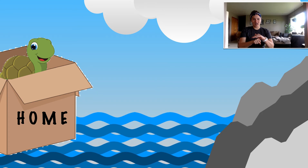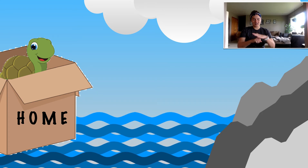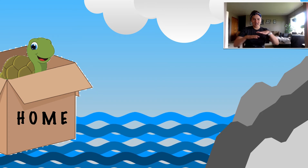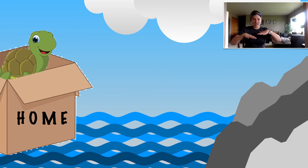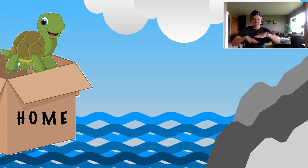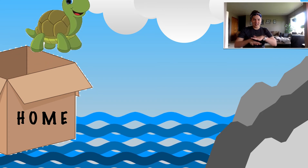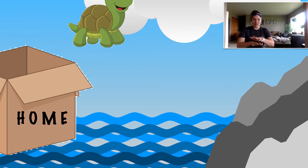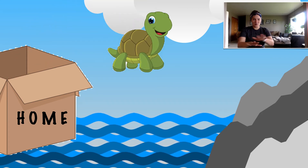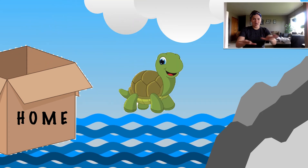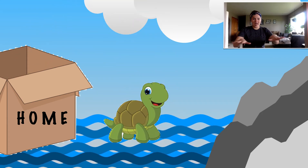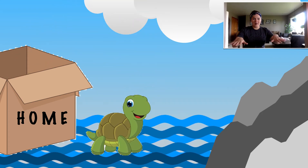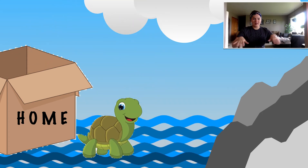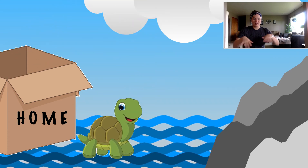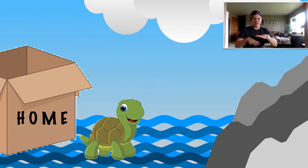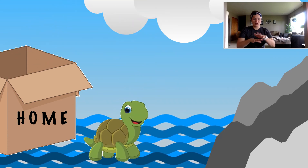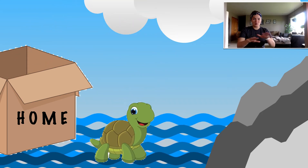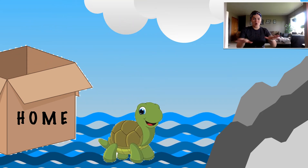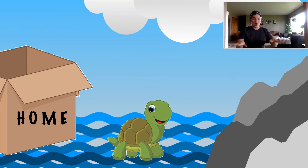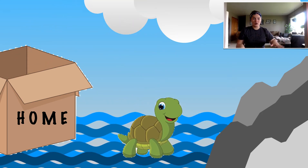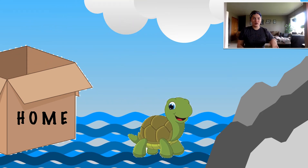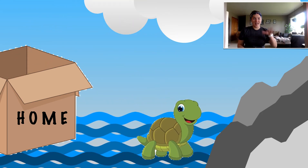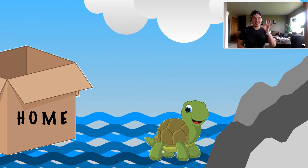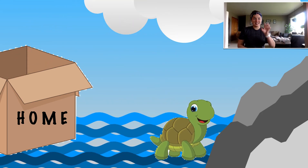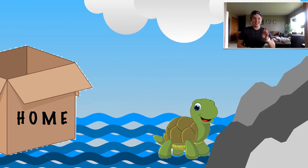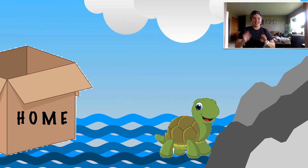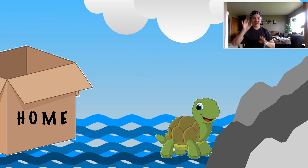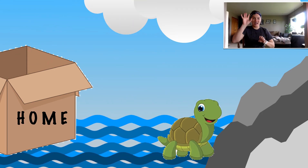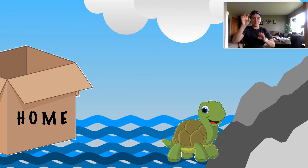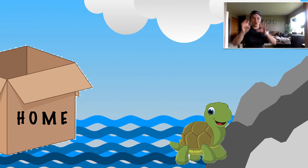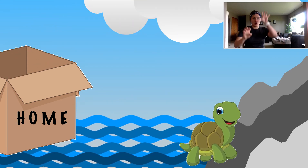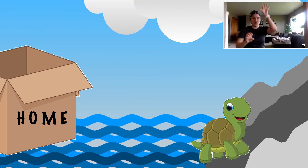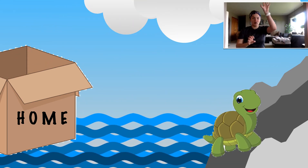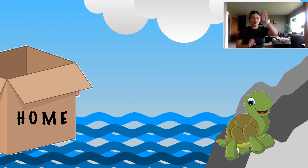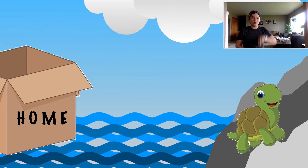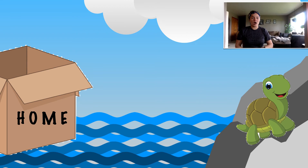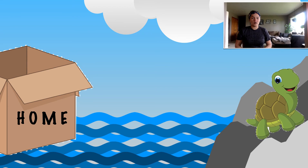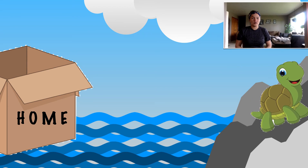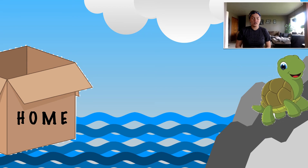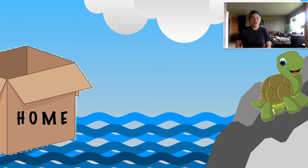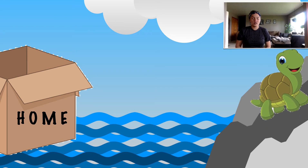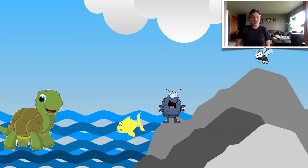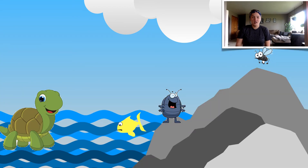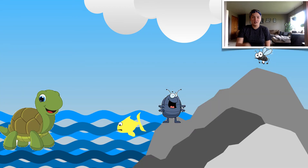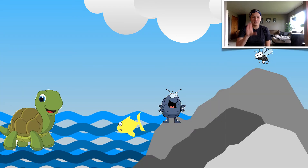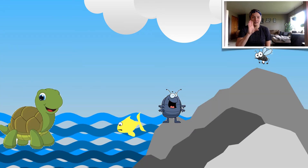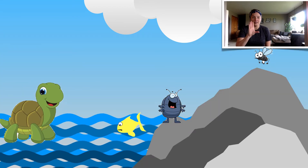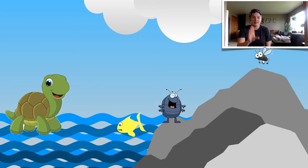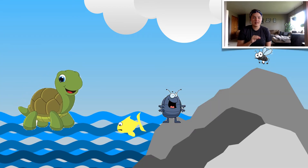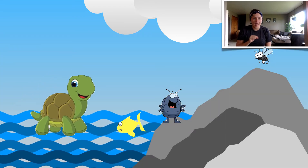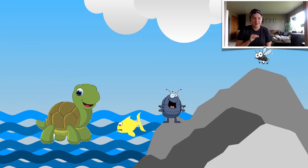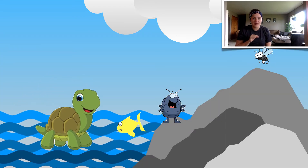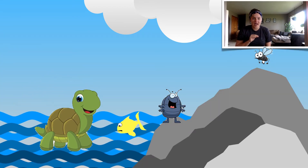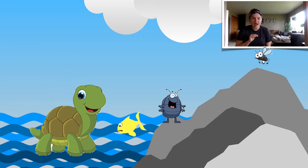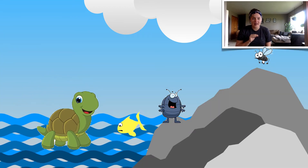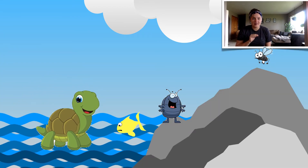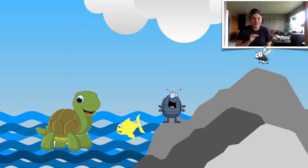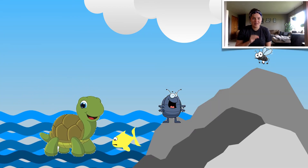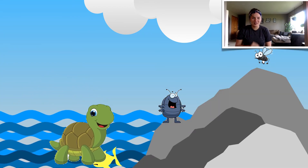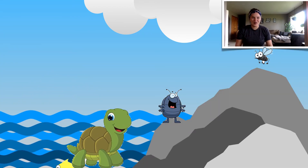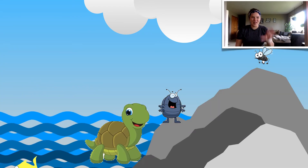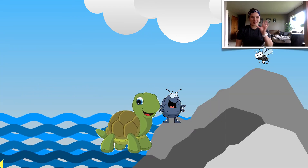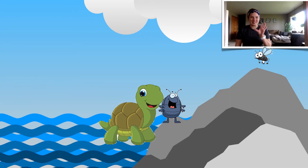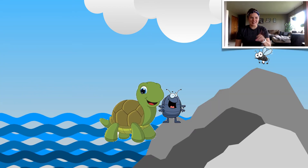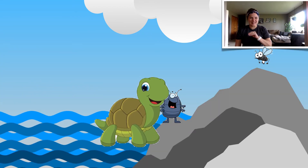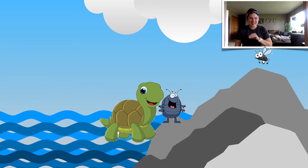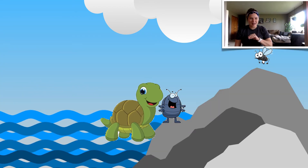a box. He swam in the water and he climbed on the rocks. He snapped at a